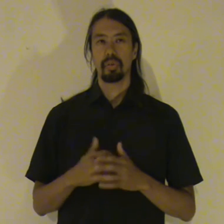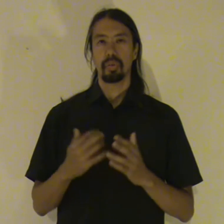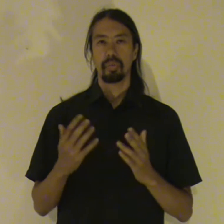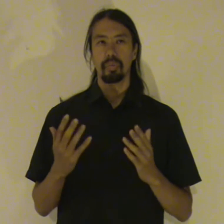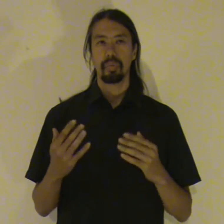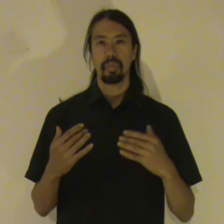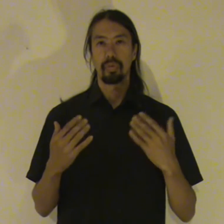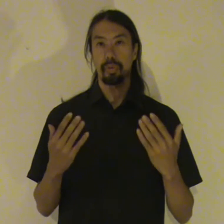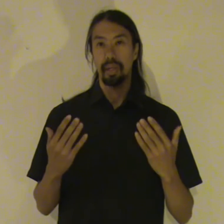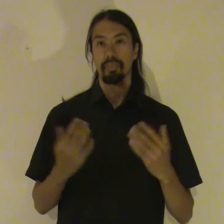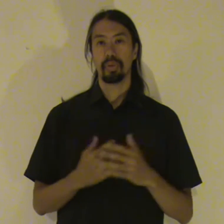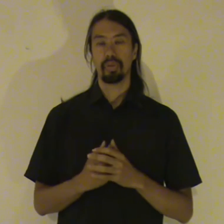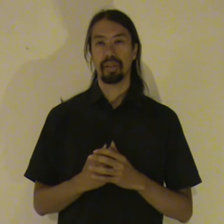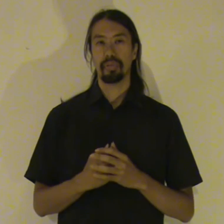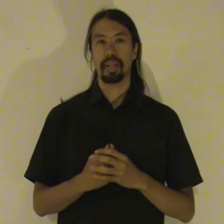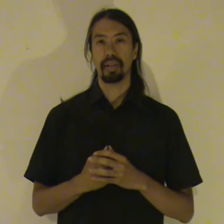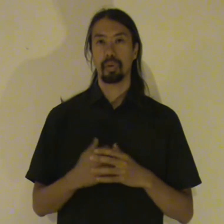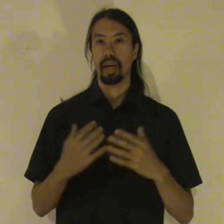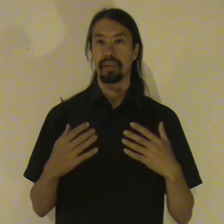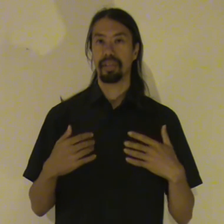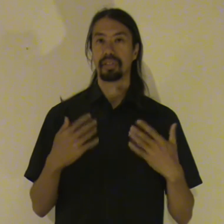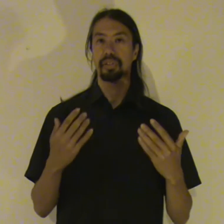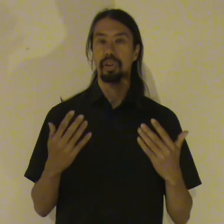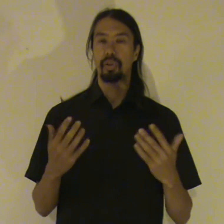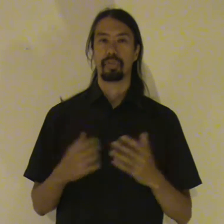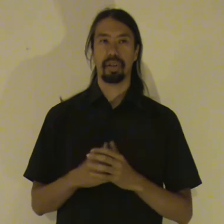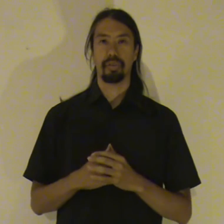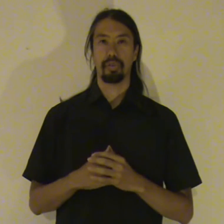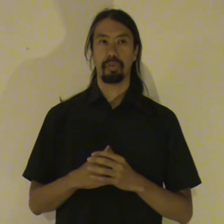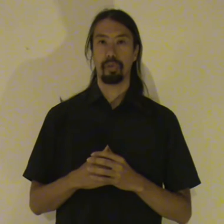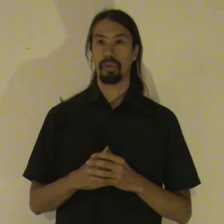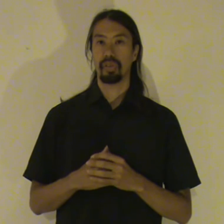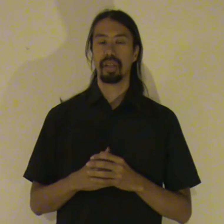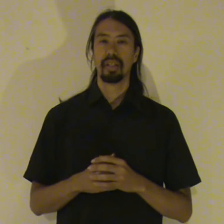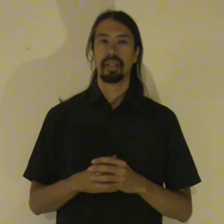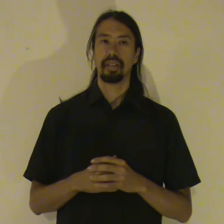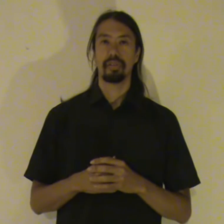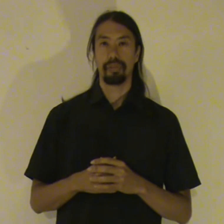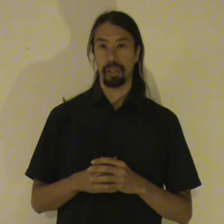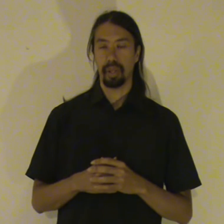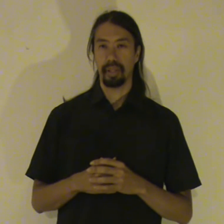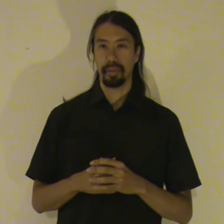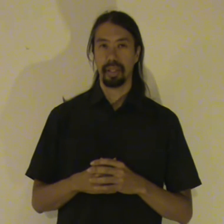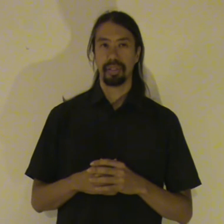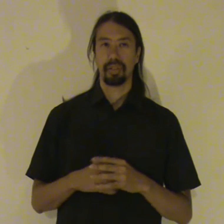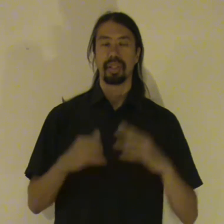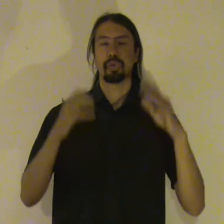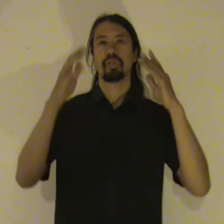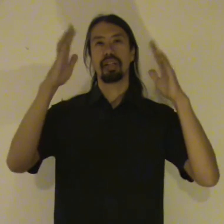And for me. Usually the thing. The way things show themselves first. Is visually. So I tend to see